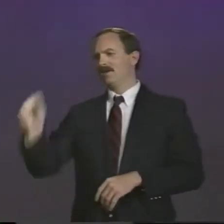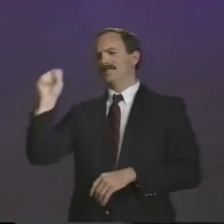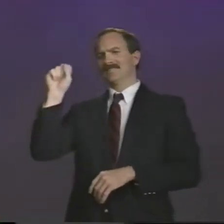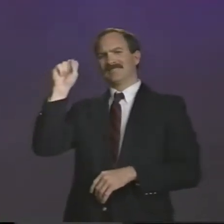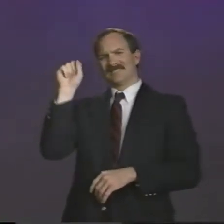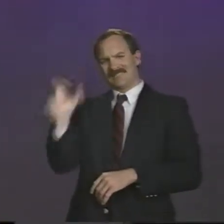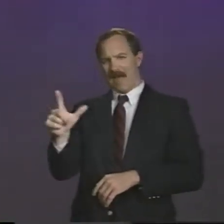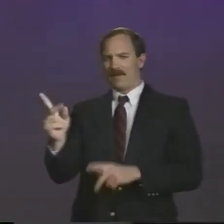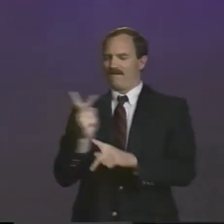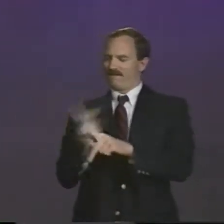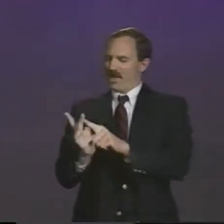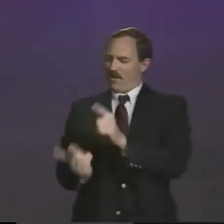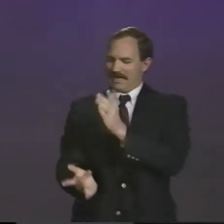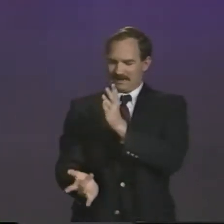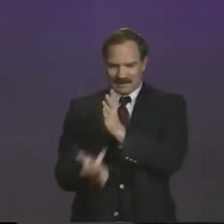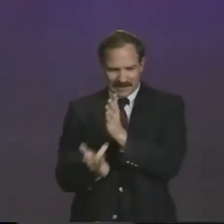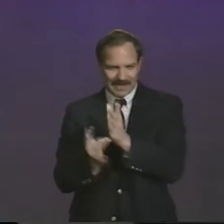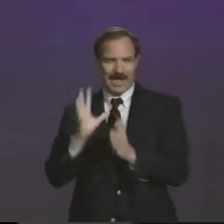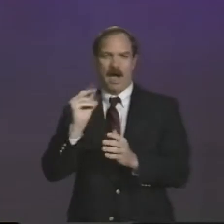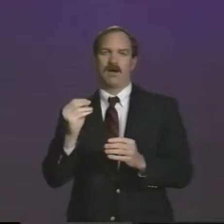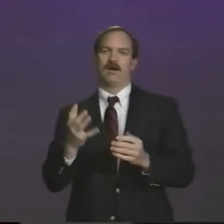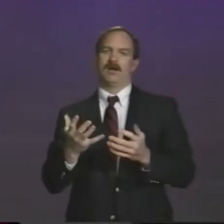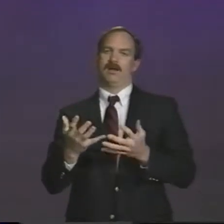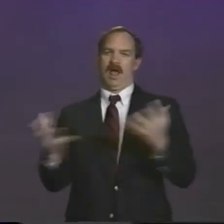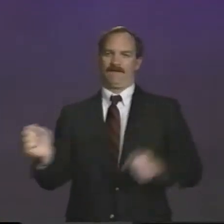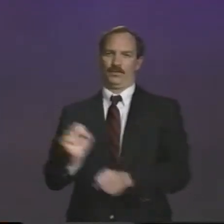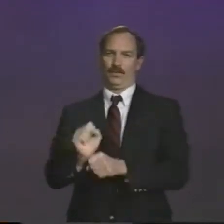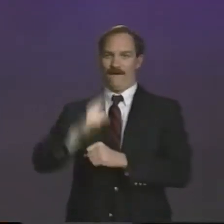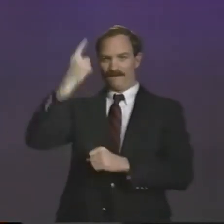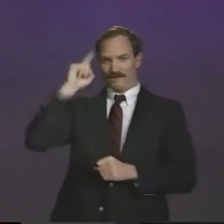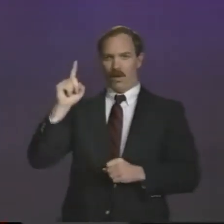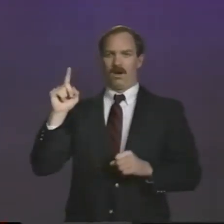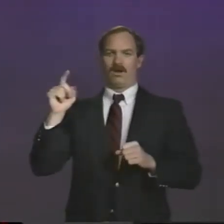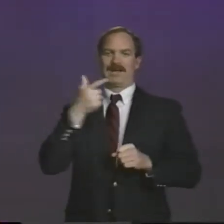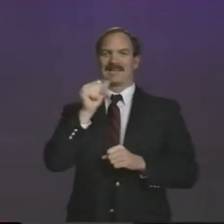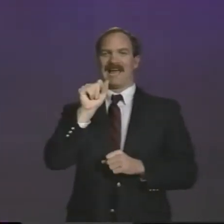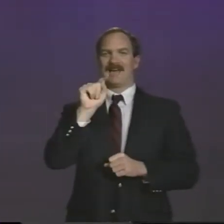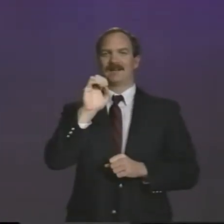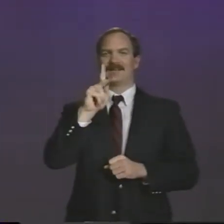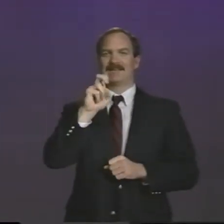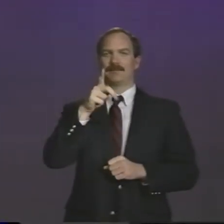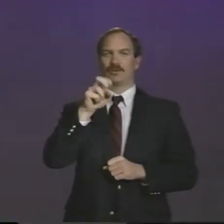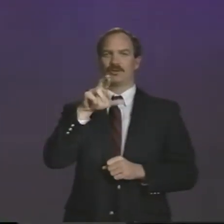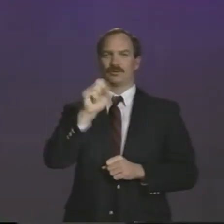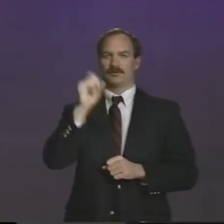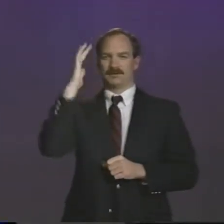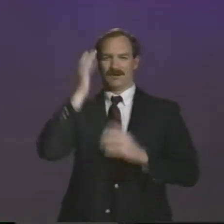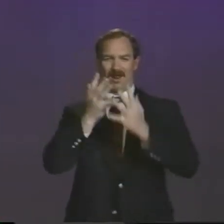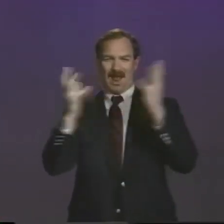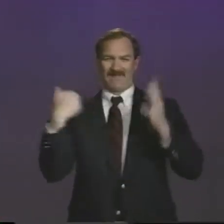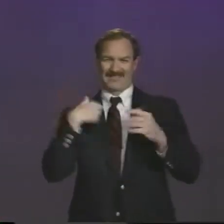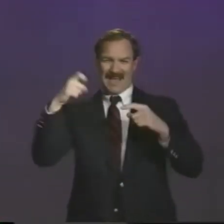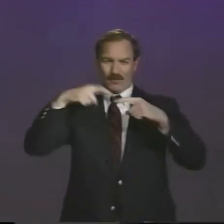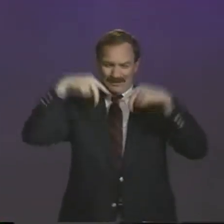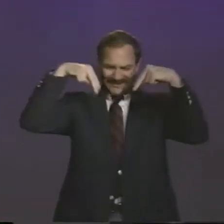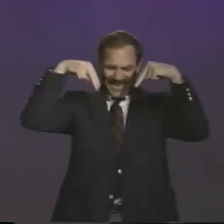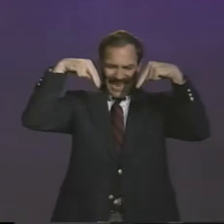on. So that takes us through Super G, the giant slalom, and the slalom, which is very technical and actually is quite a lot of work for the